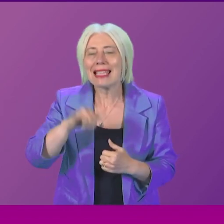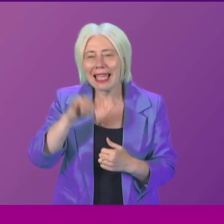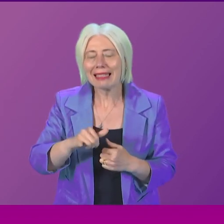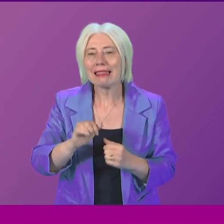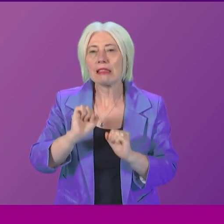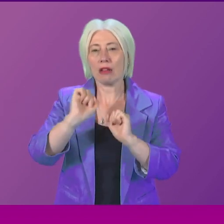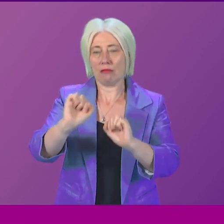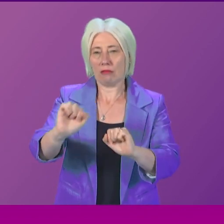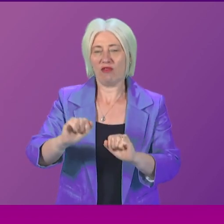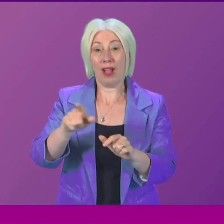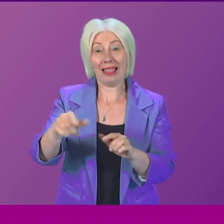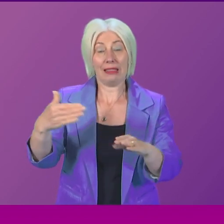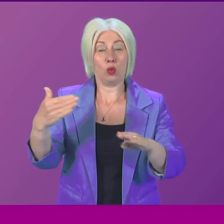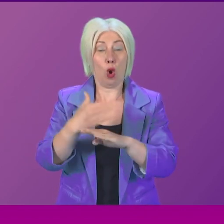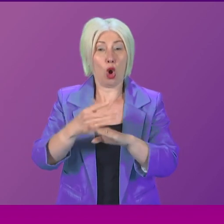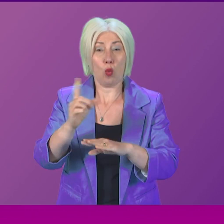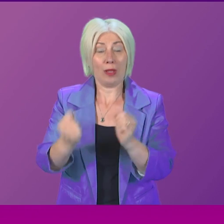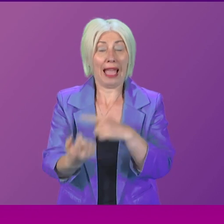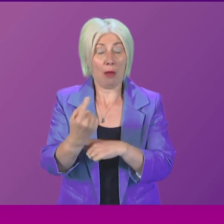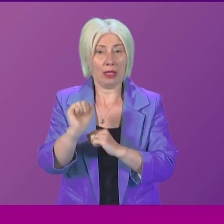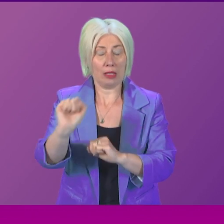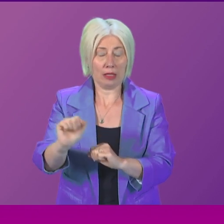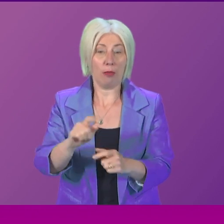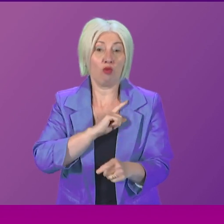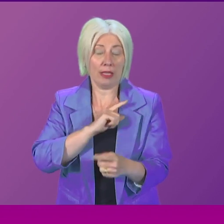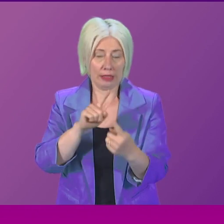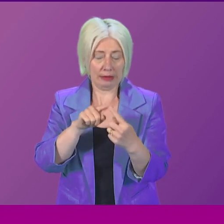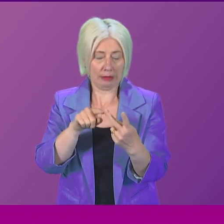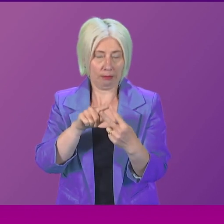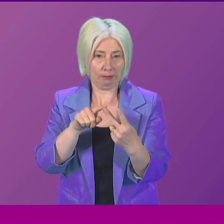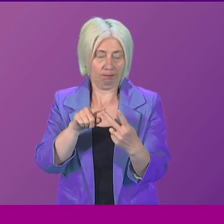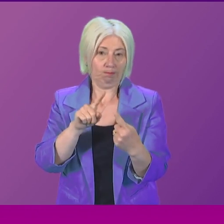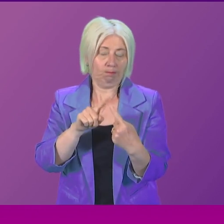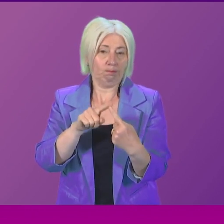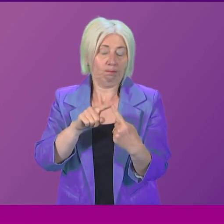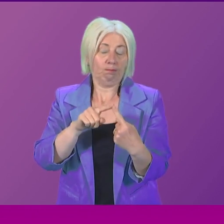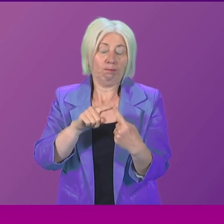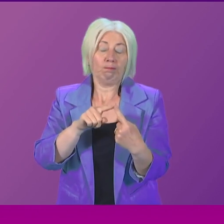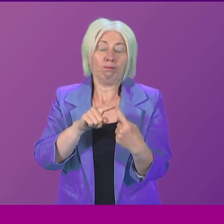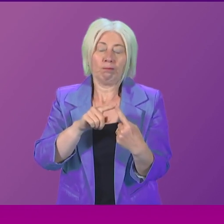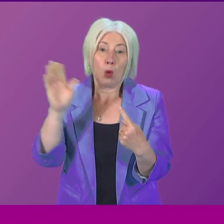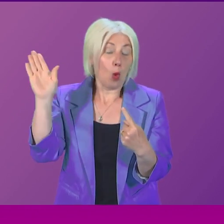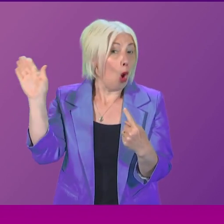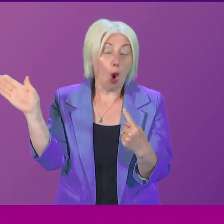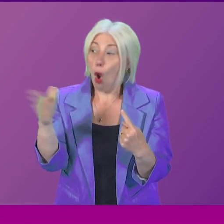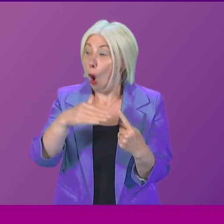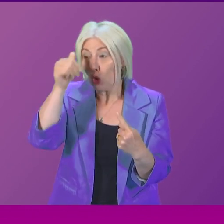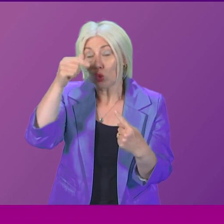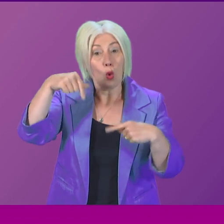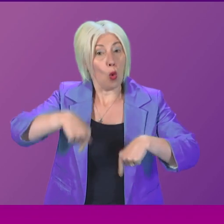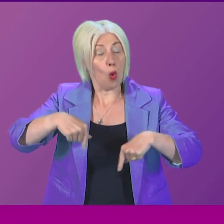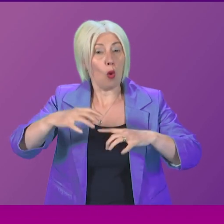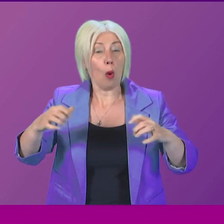Professor Eljamil's actions is twofold. First and foremost, we all know in this chamber